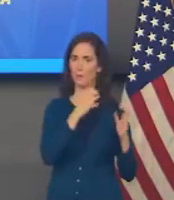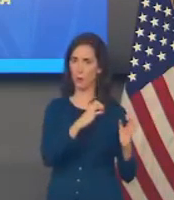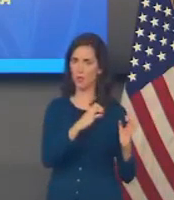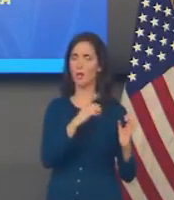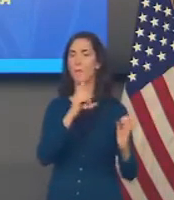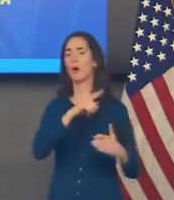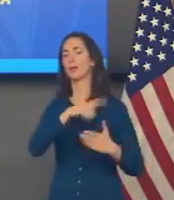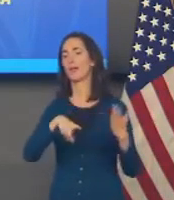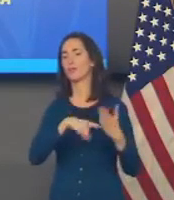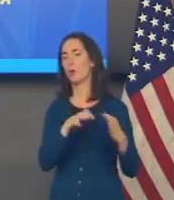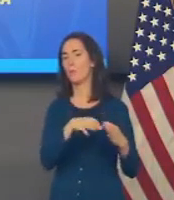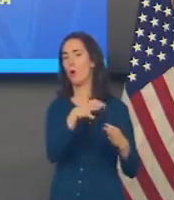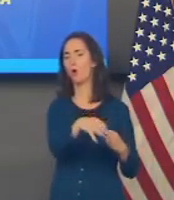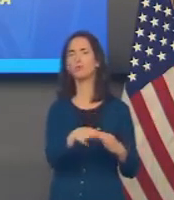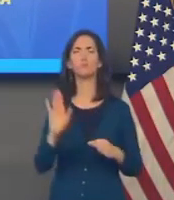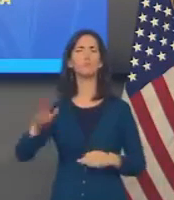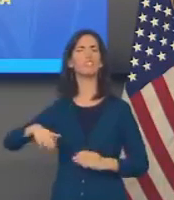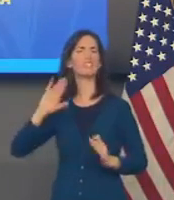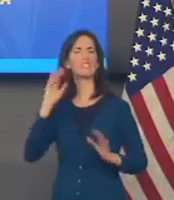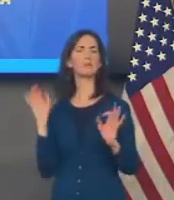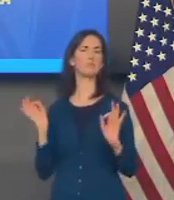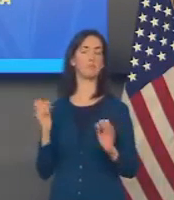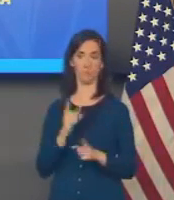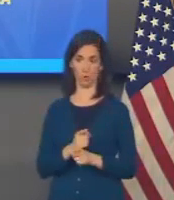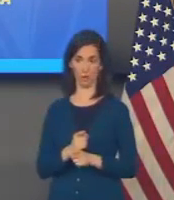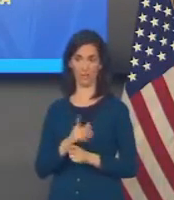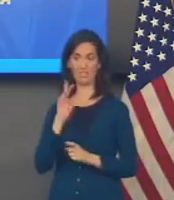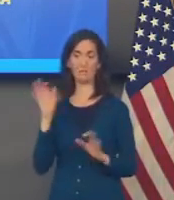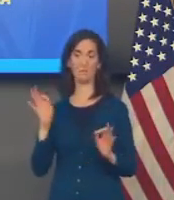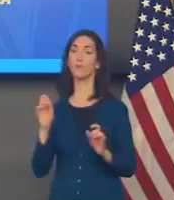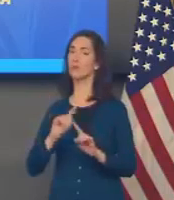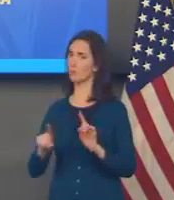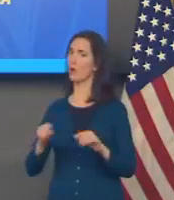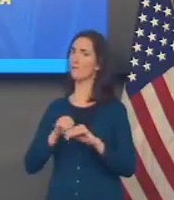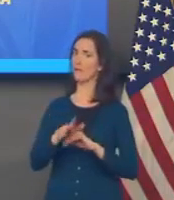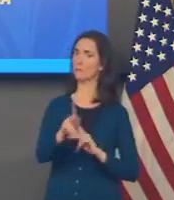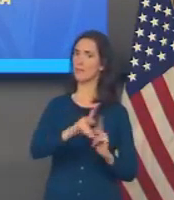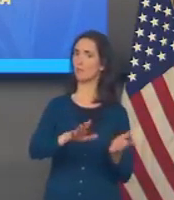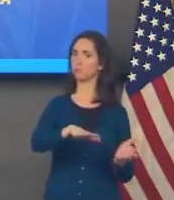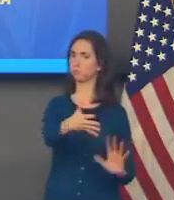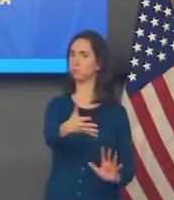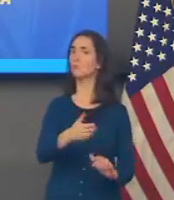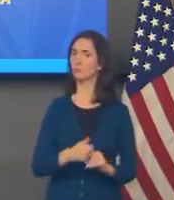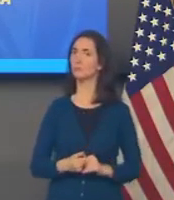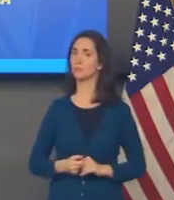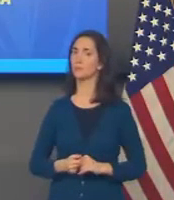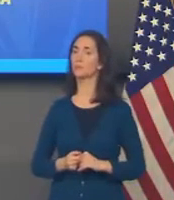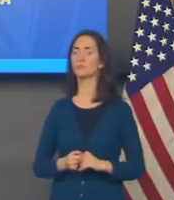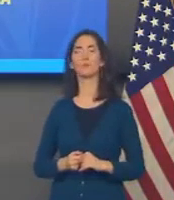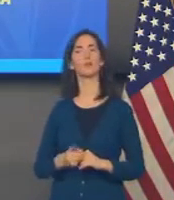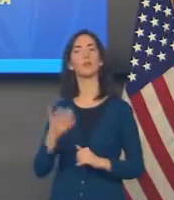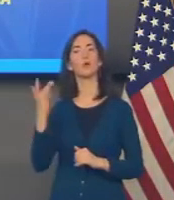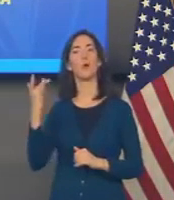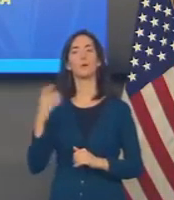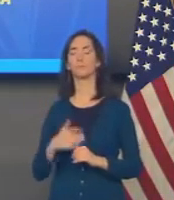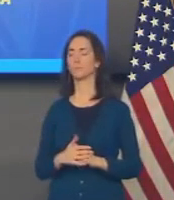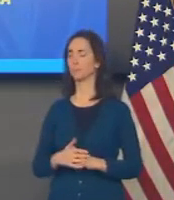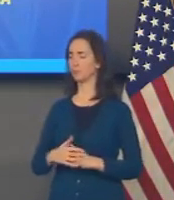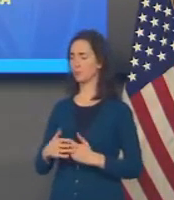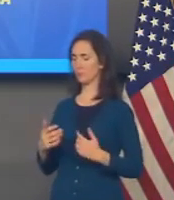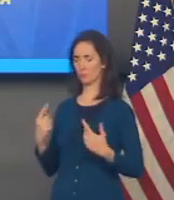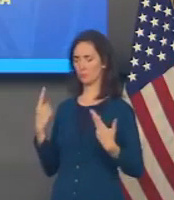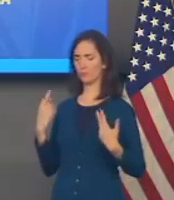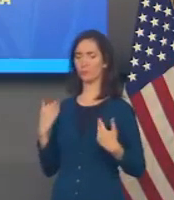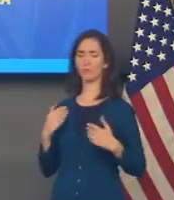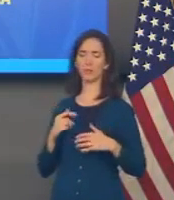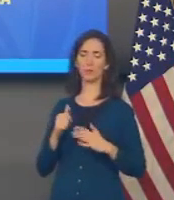When you say it like that, it doesn't sound that bad, but it really has consequences. And, you know, most non-emergent procedures are